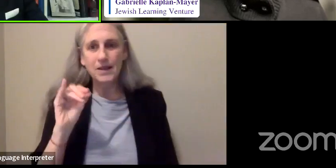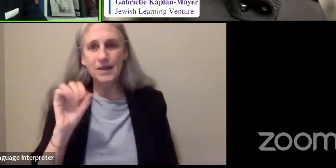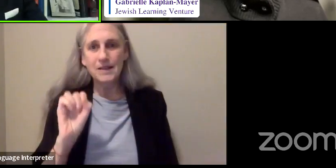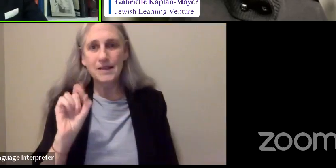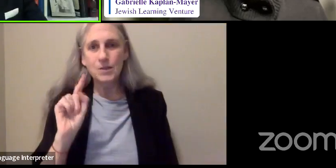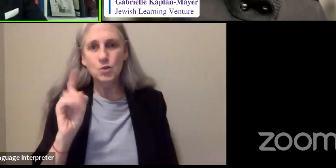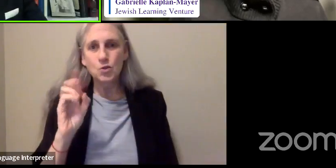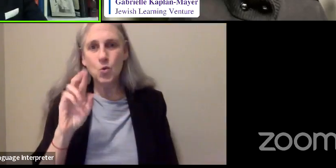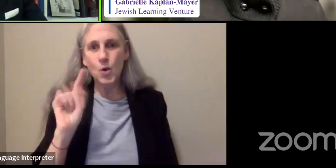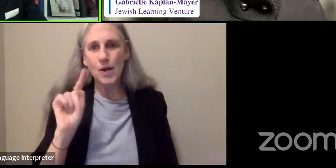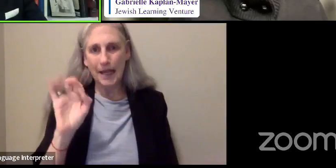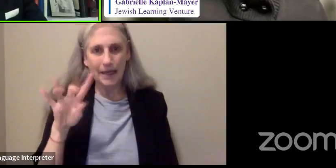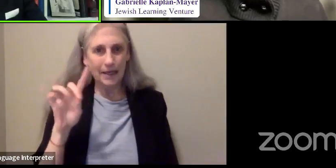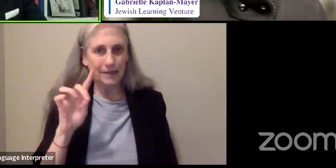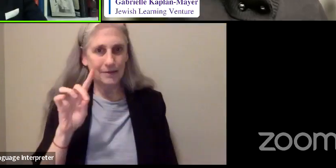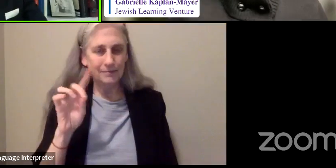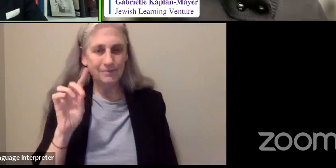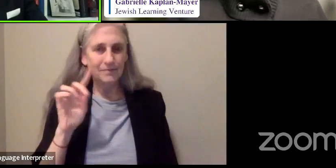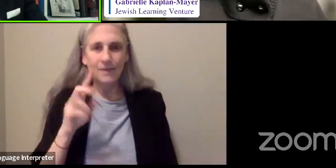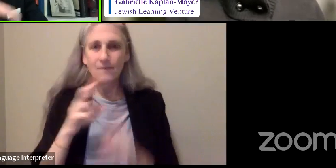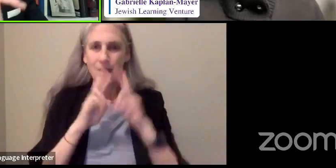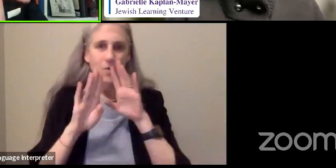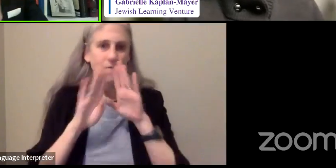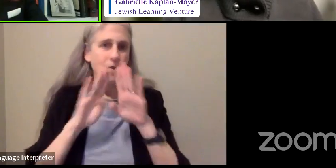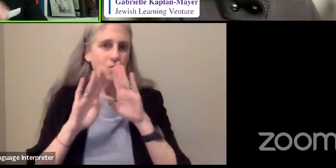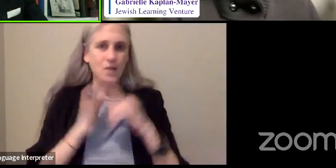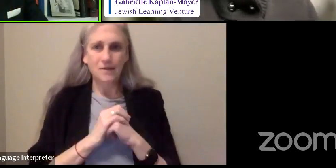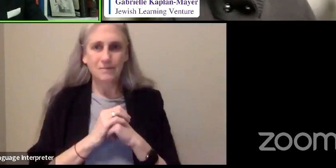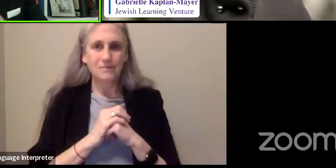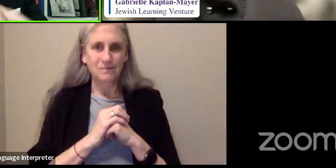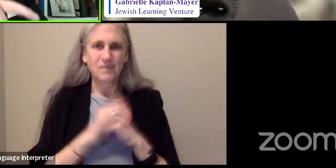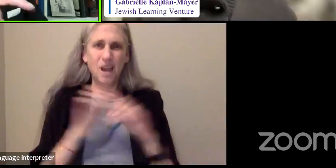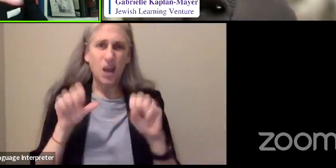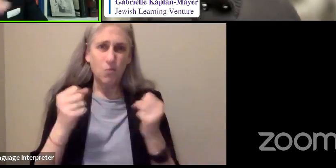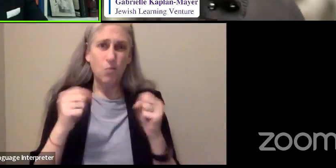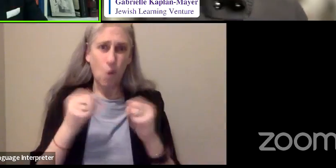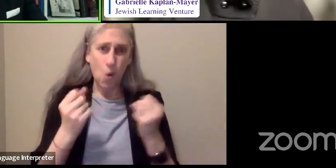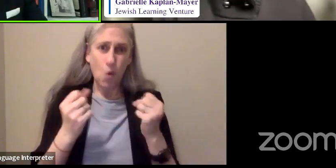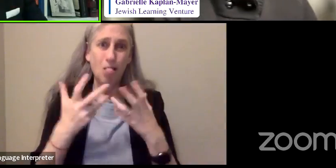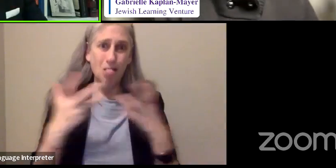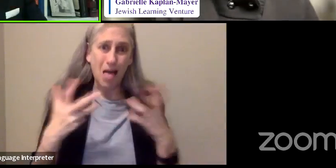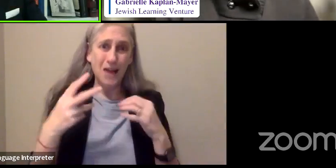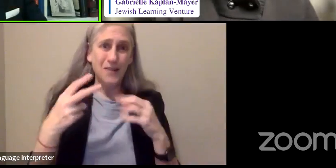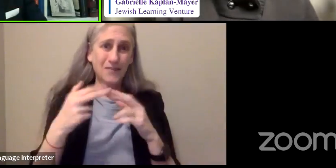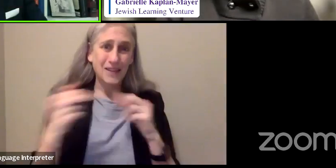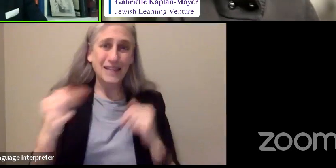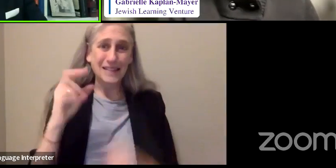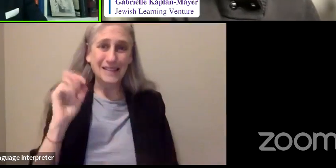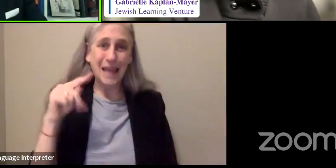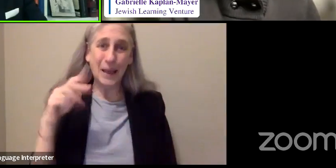And it was very frustrating, and I used to break a lot of tapes to the way I did that.